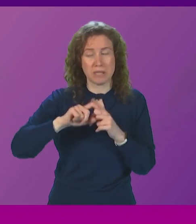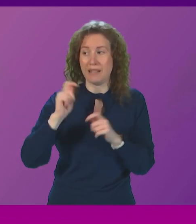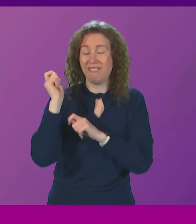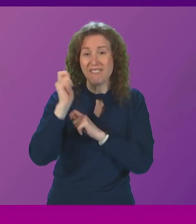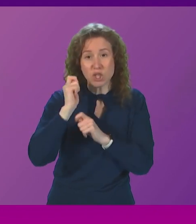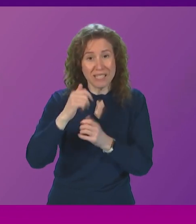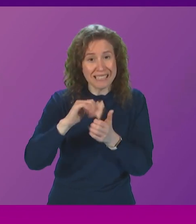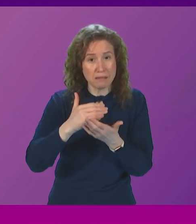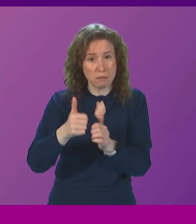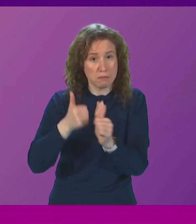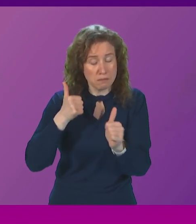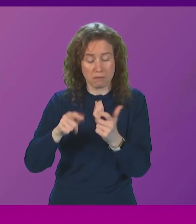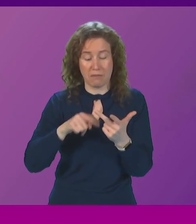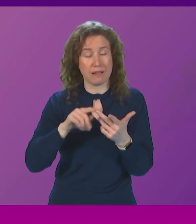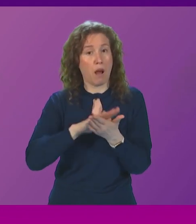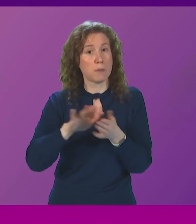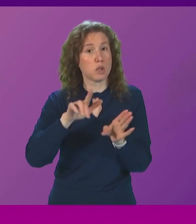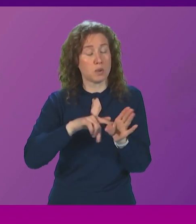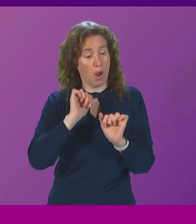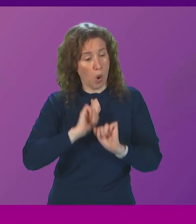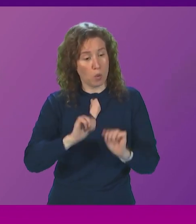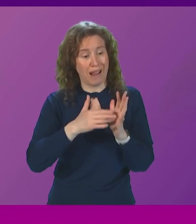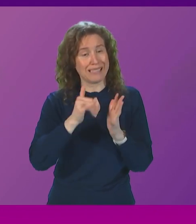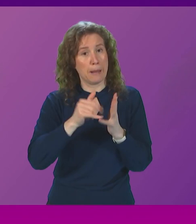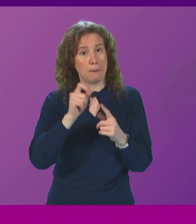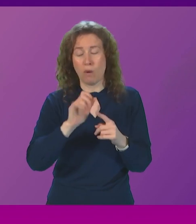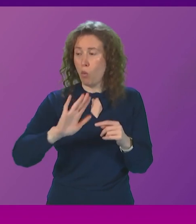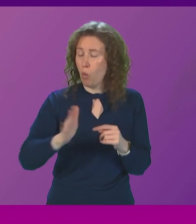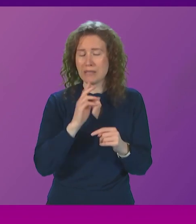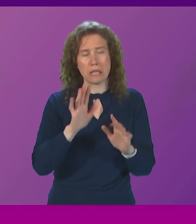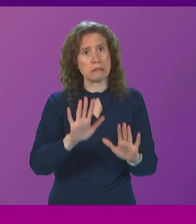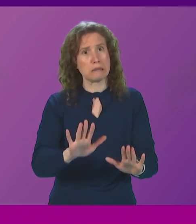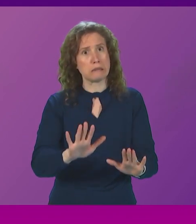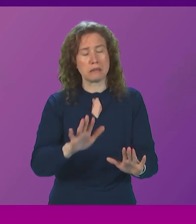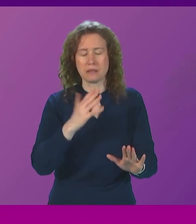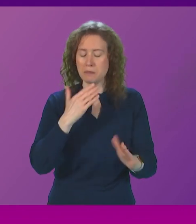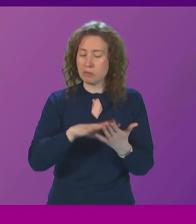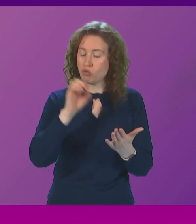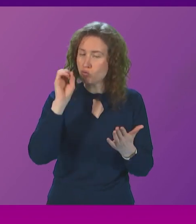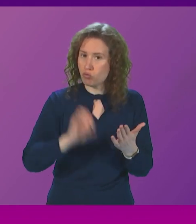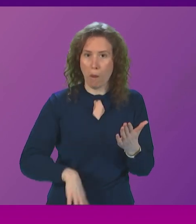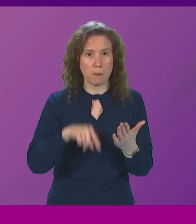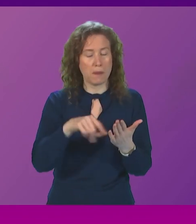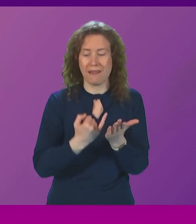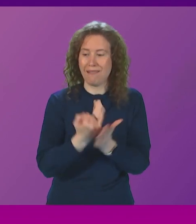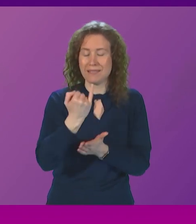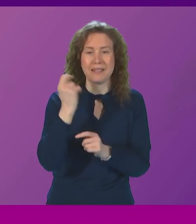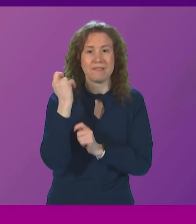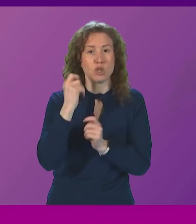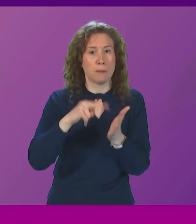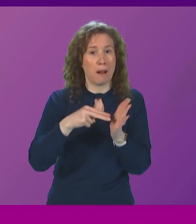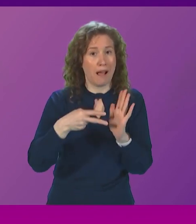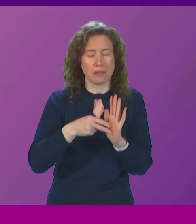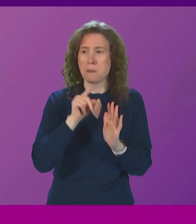sector and even Hamza Youssef's own MSPs have all called for the SNP government to ditch their anti-fishing plans.